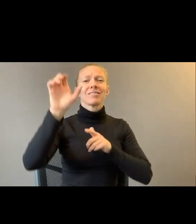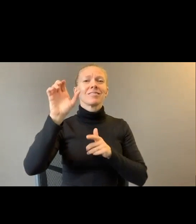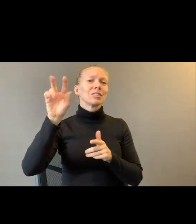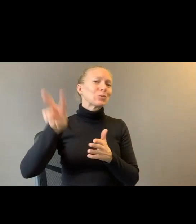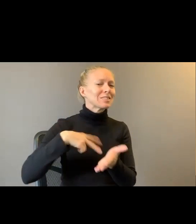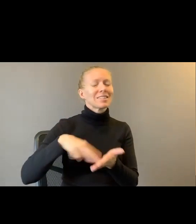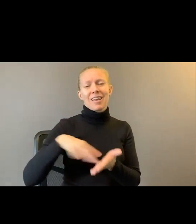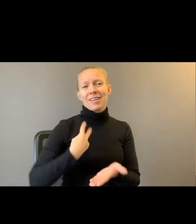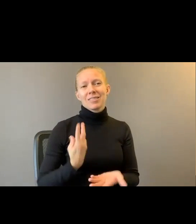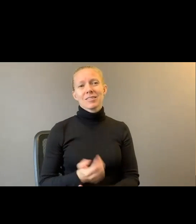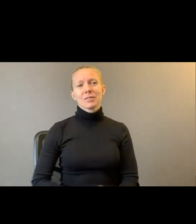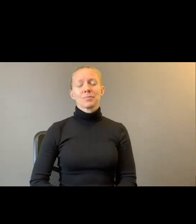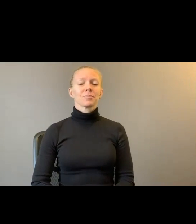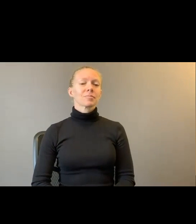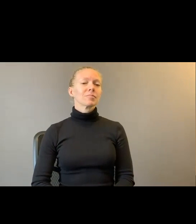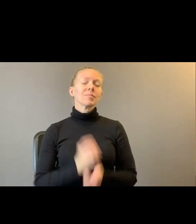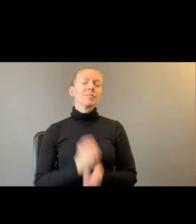Obad to Langston.